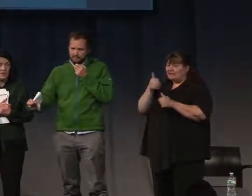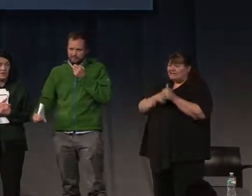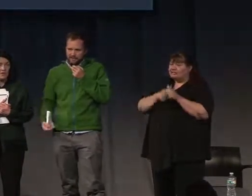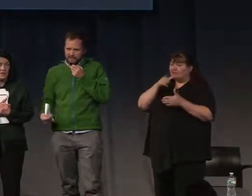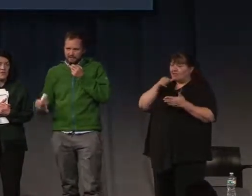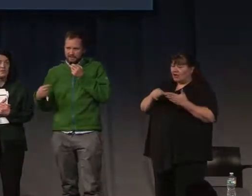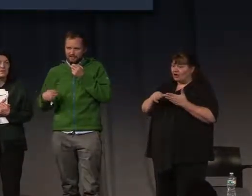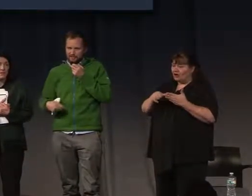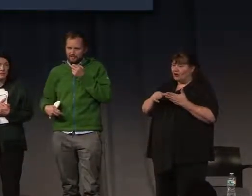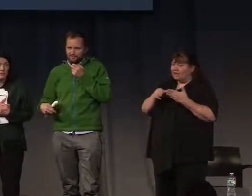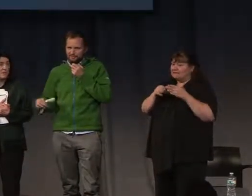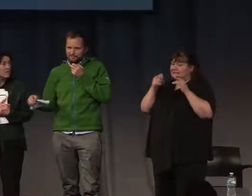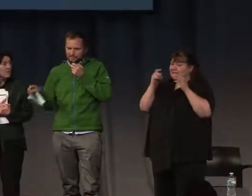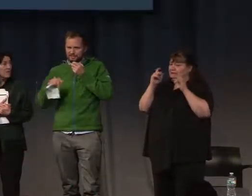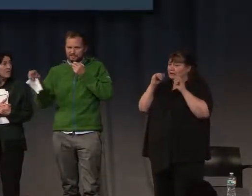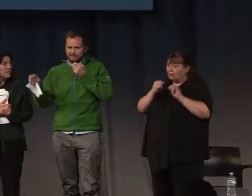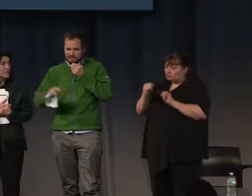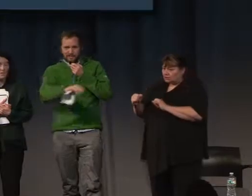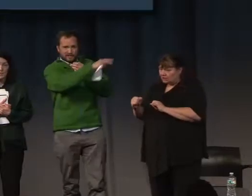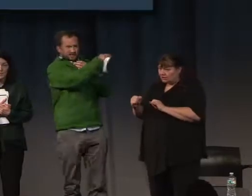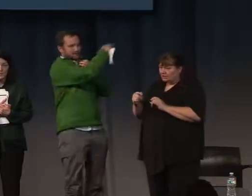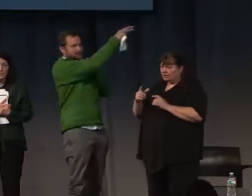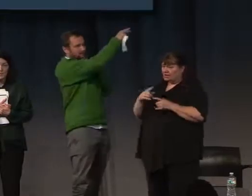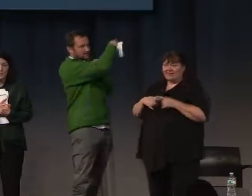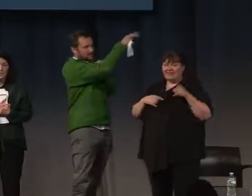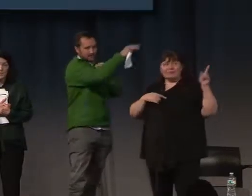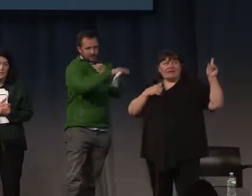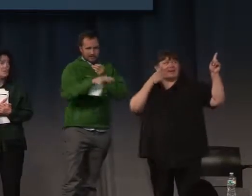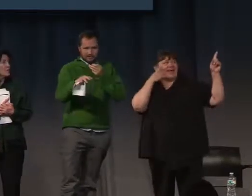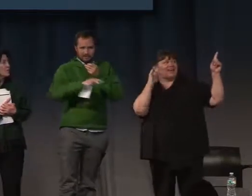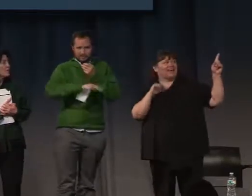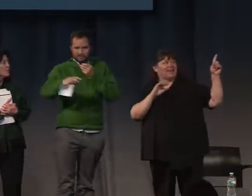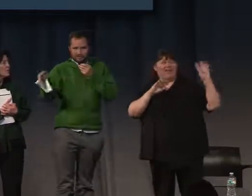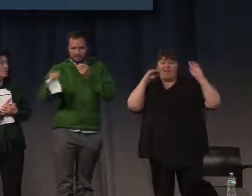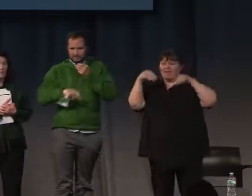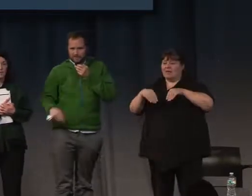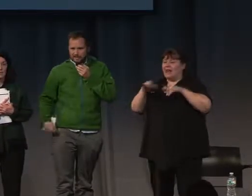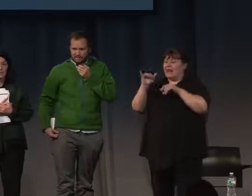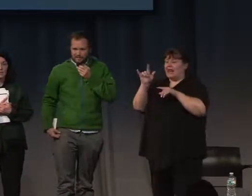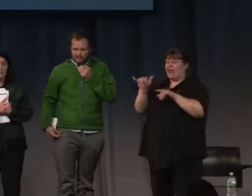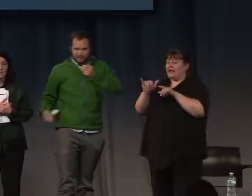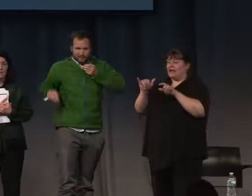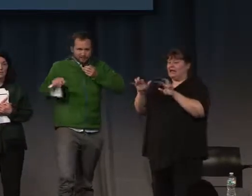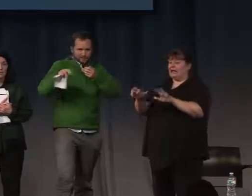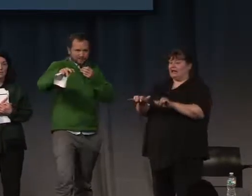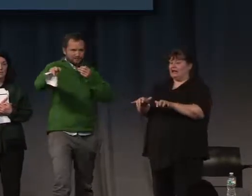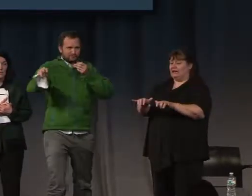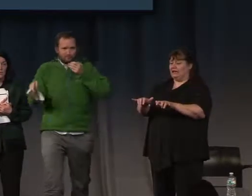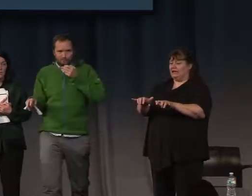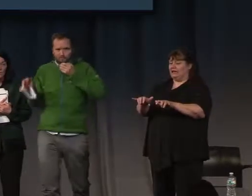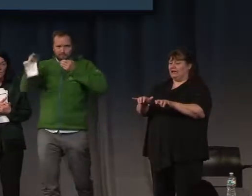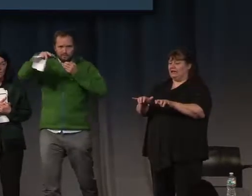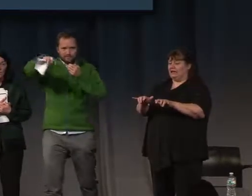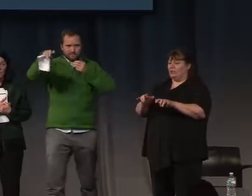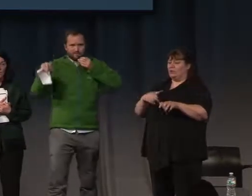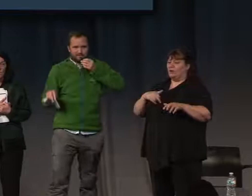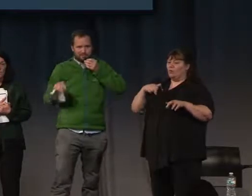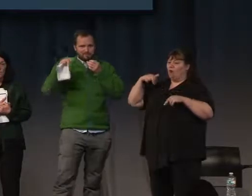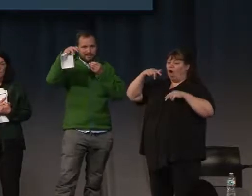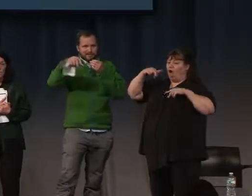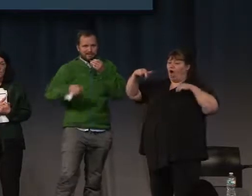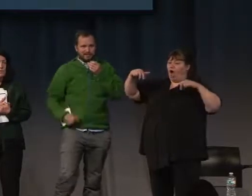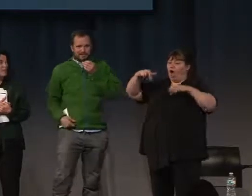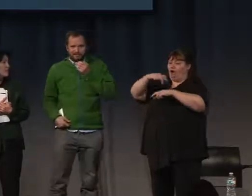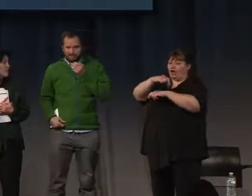person, you understand? It's really, think about the installation of being a keyboard, where you, we kind of walk on top of the